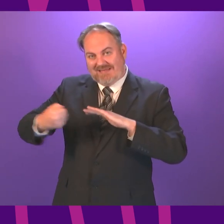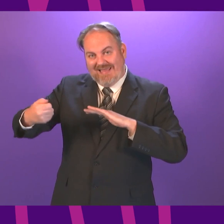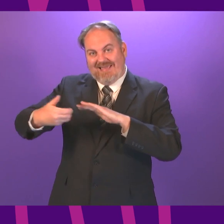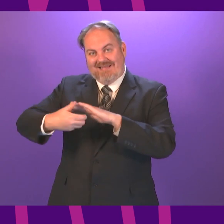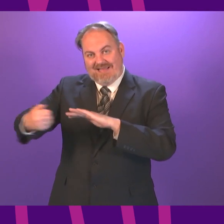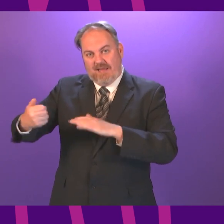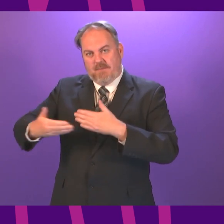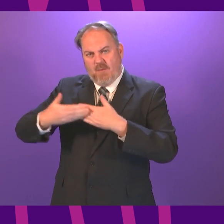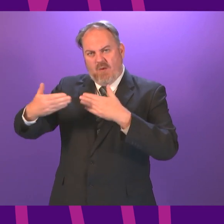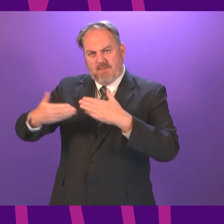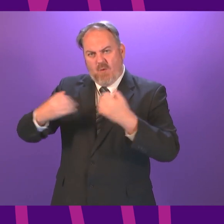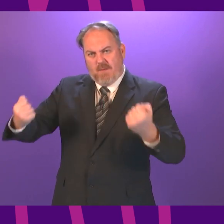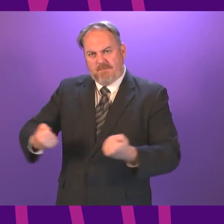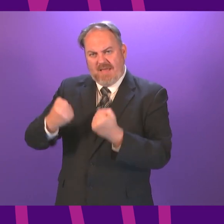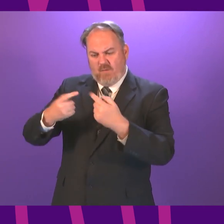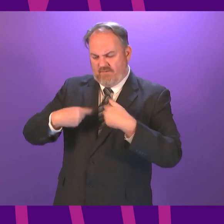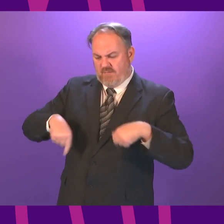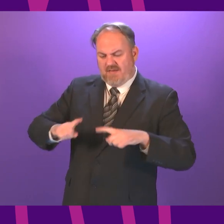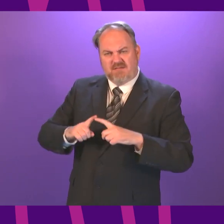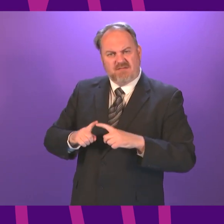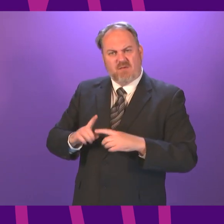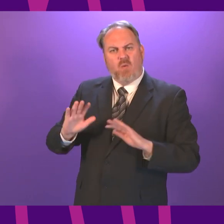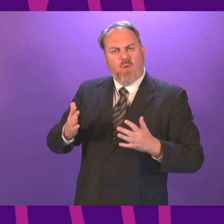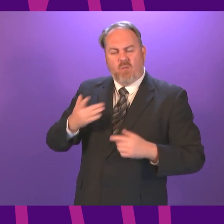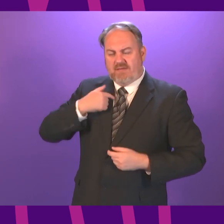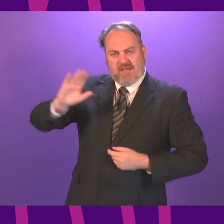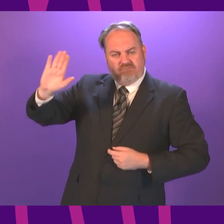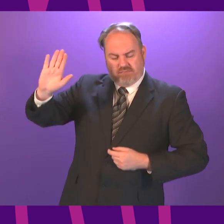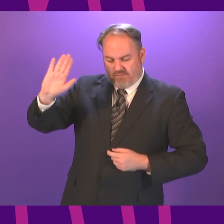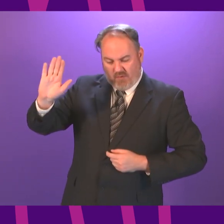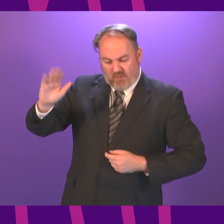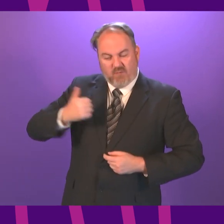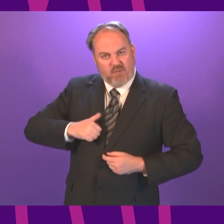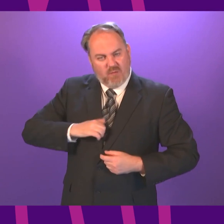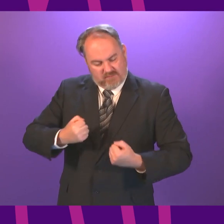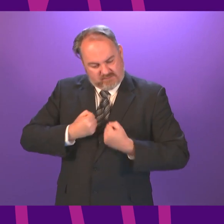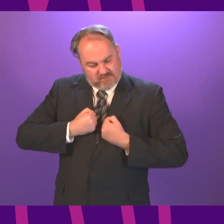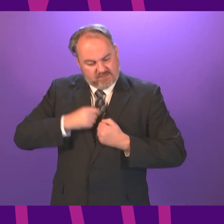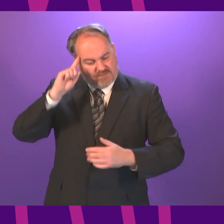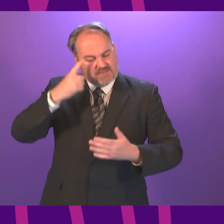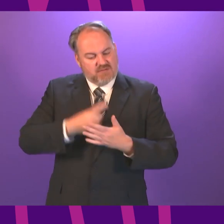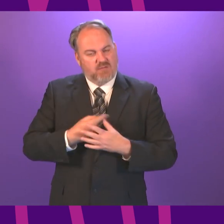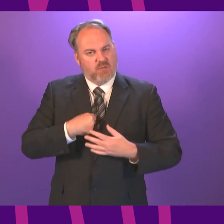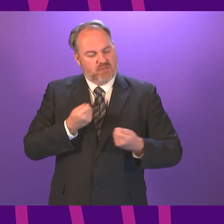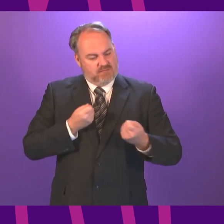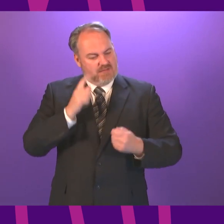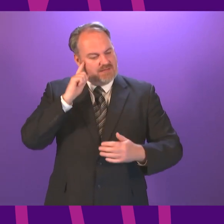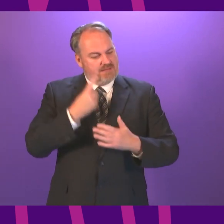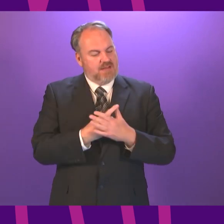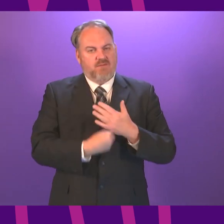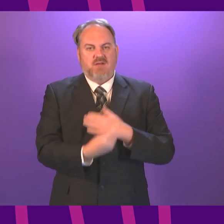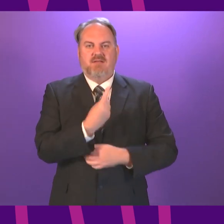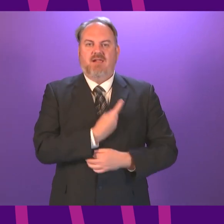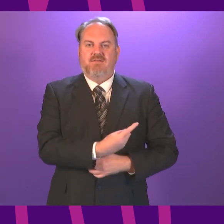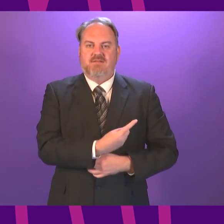to take more of these powers into our own hands so that we can build the country we want Scotland to be I think people in Scotland have a